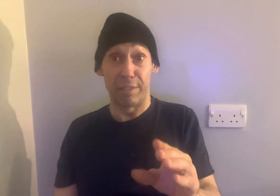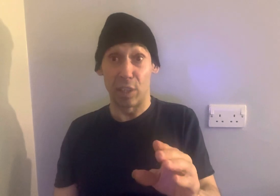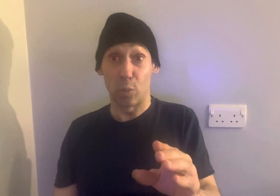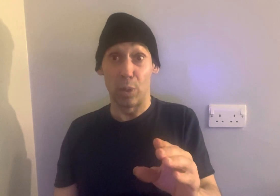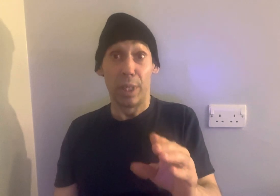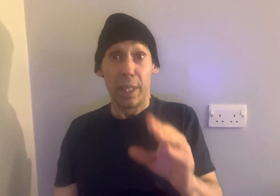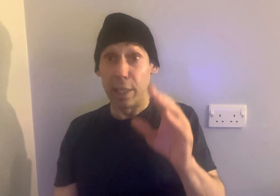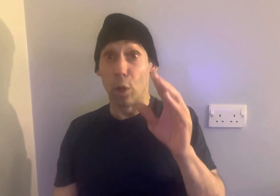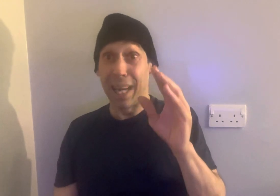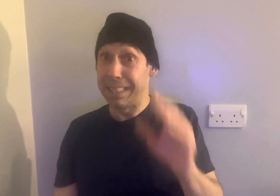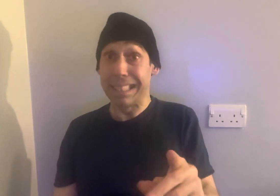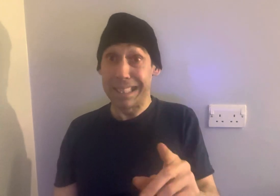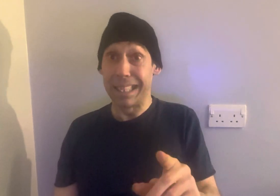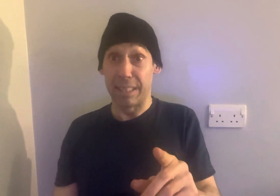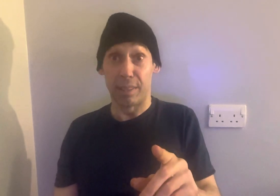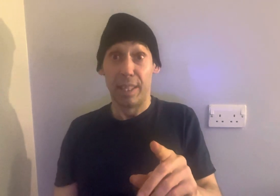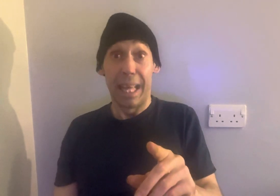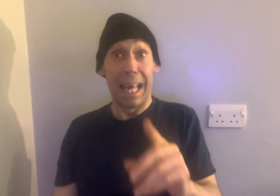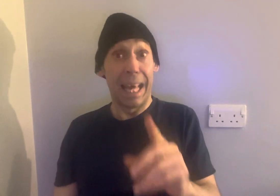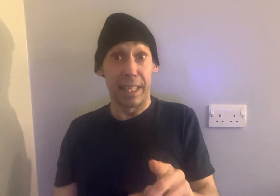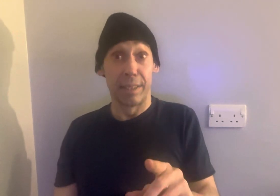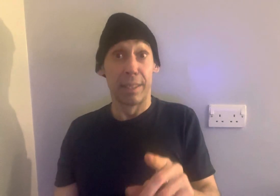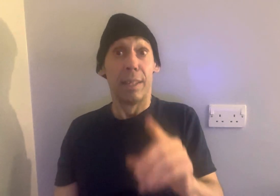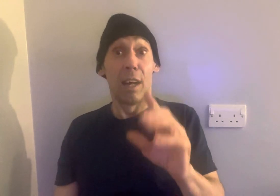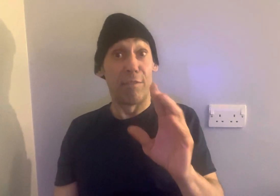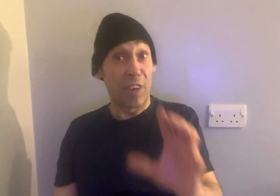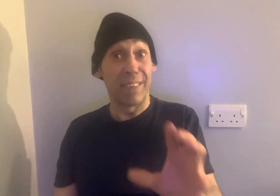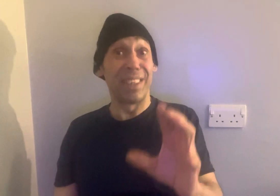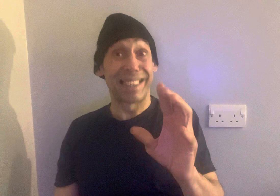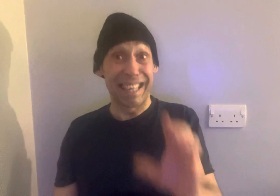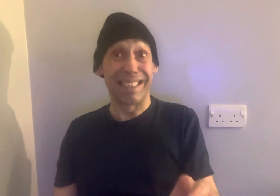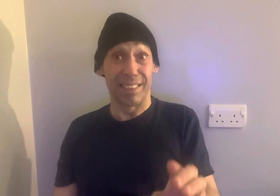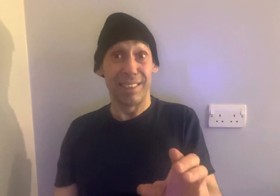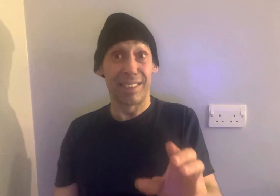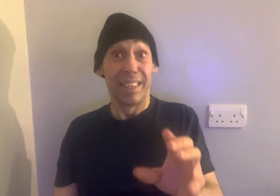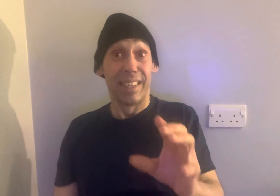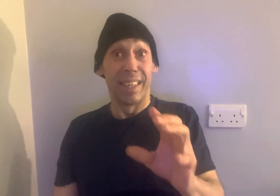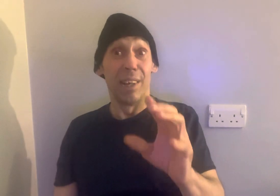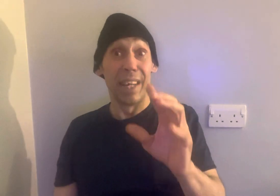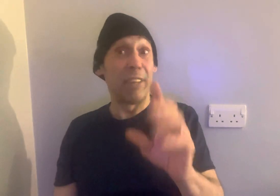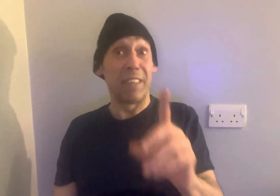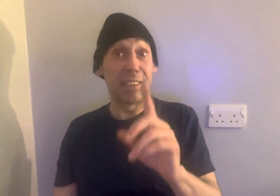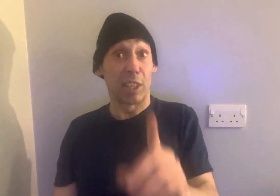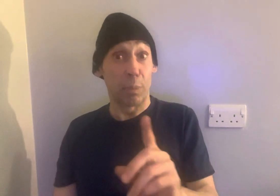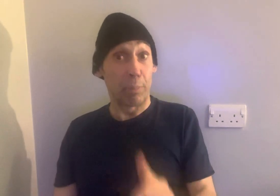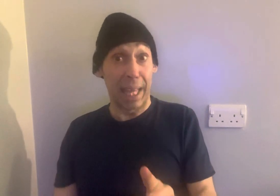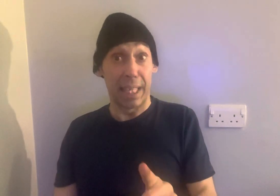of thing as well. He got 18 years and a five-year sentence if he doesn't pay